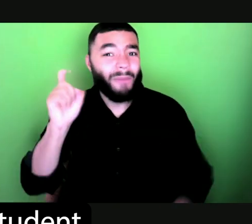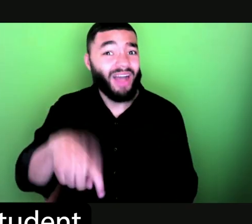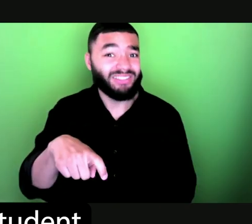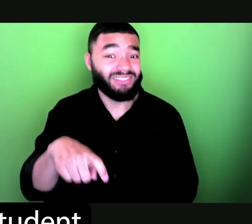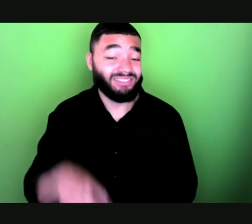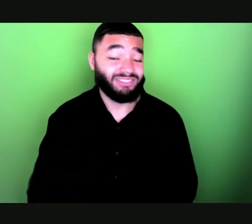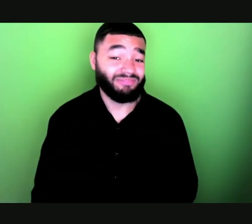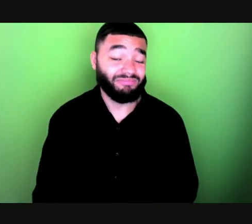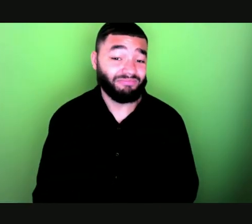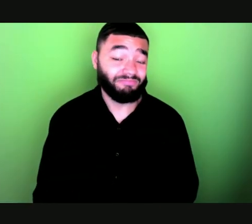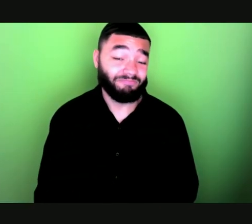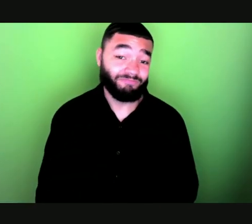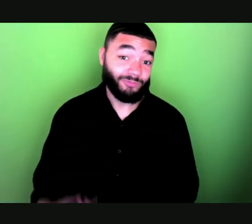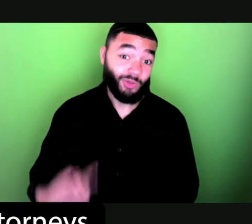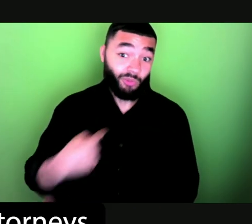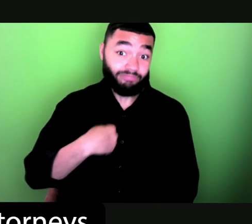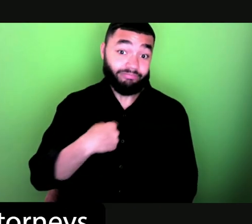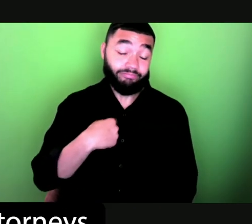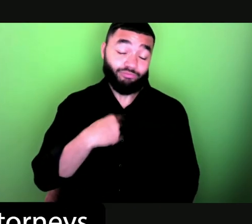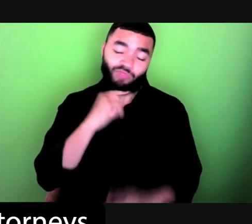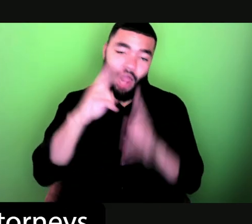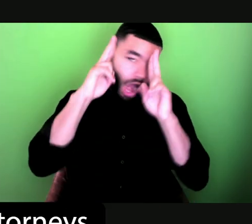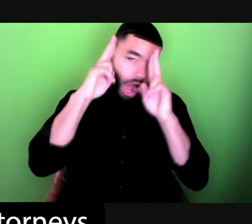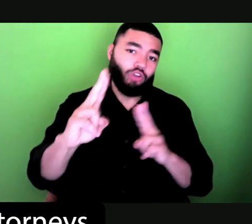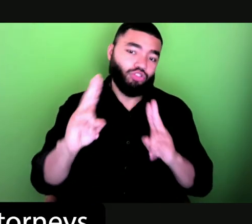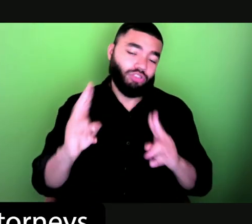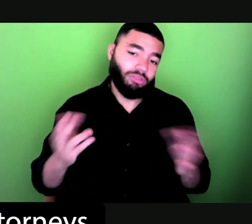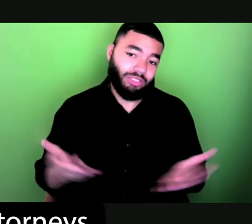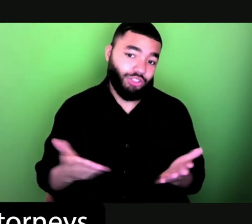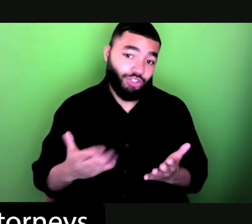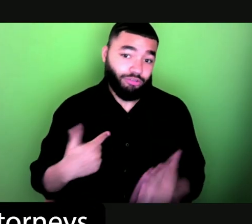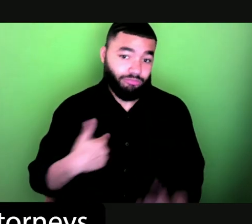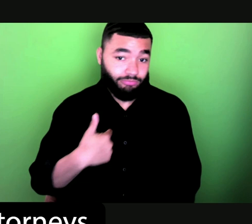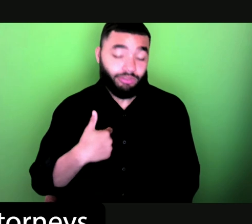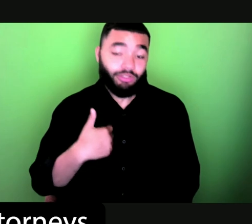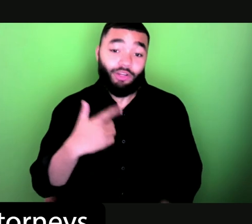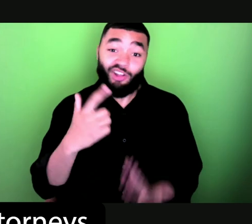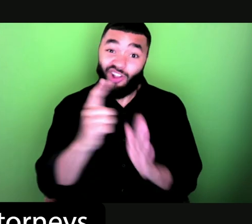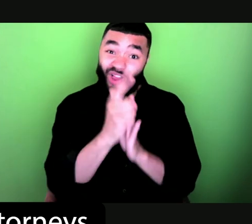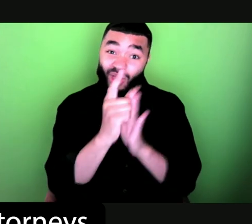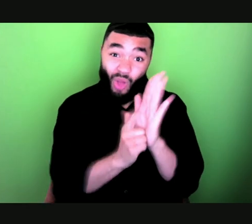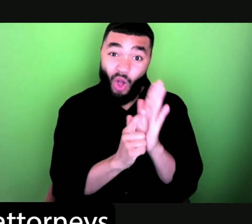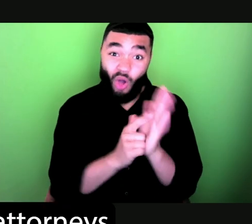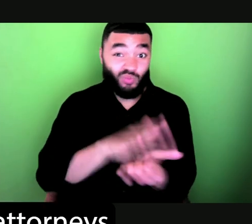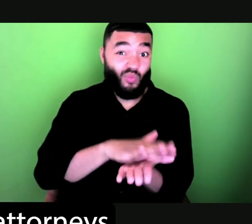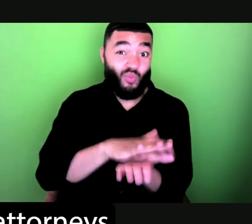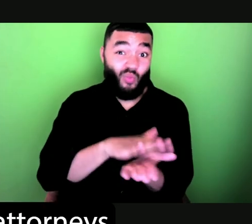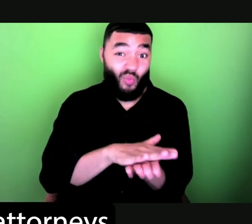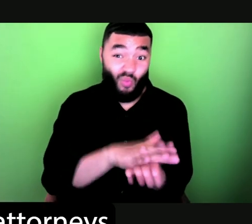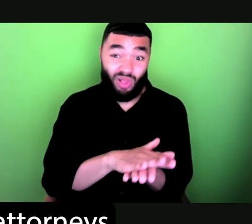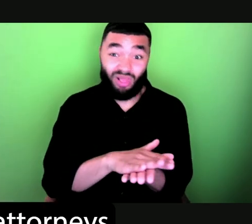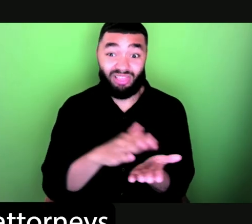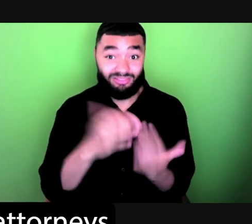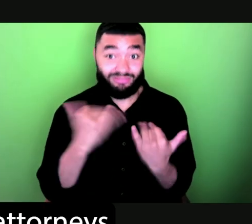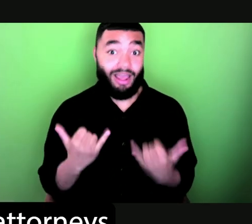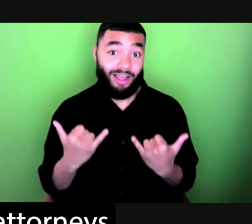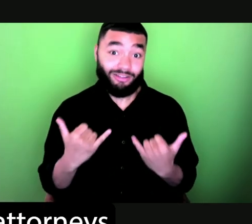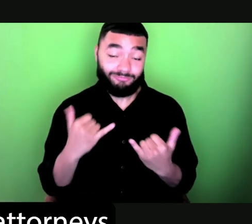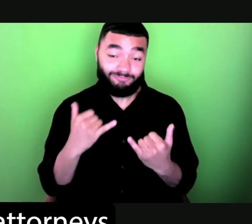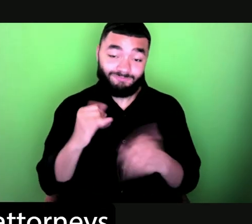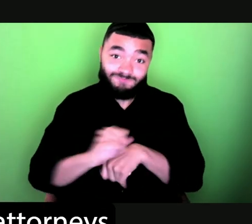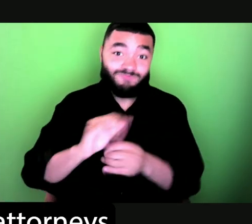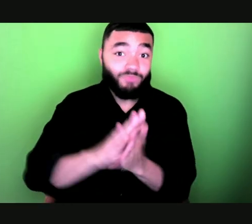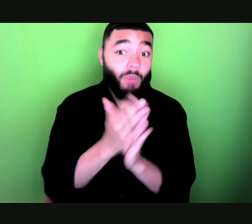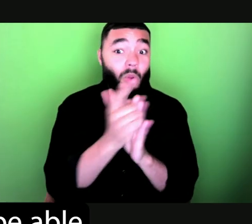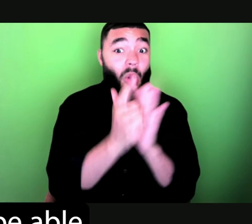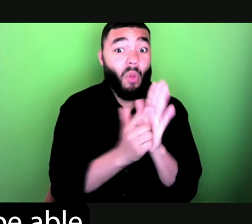that's working hard to join the ranks of just 3% of attorneys who identify as disabled and mere 5% of attorneys that